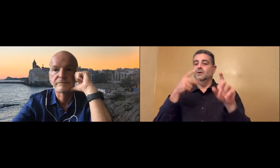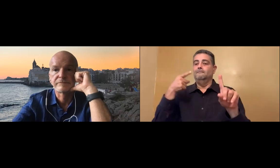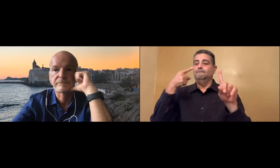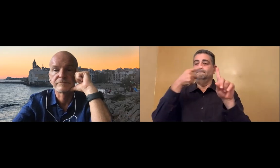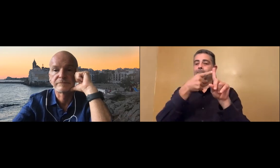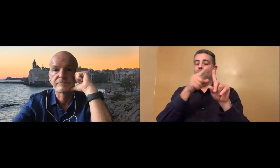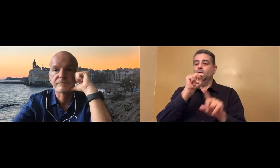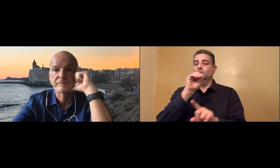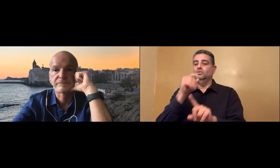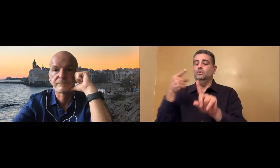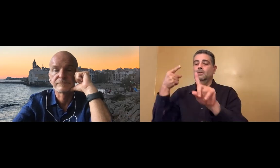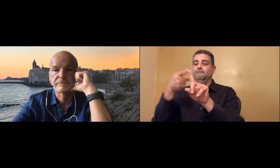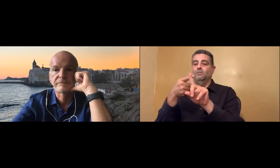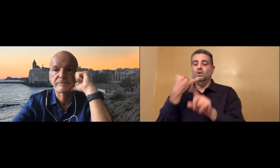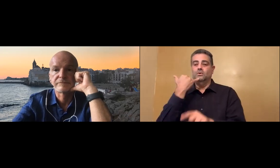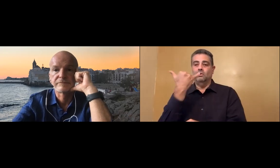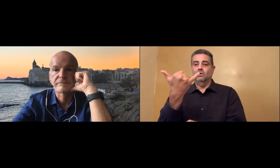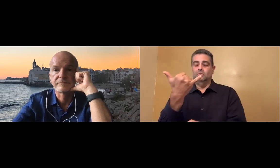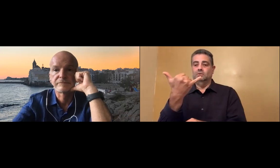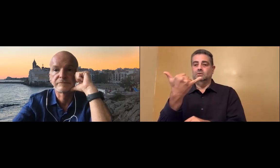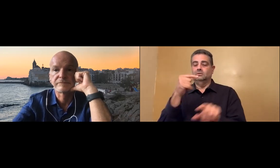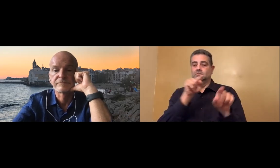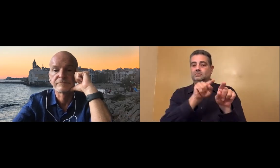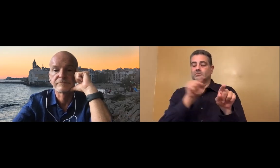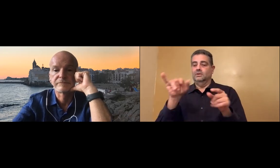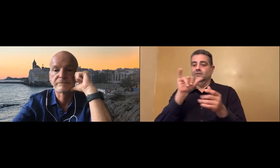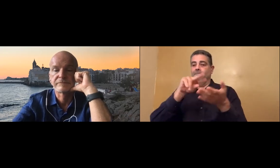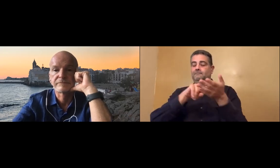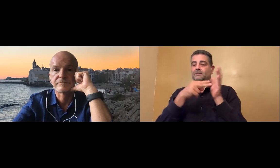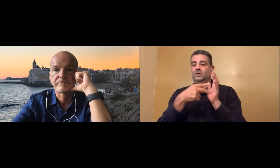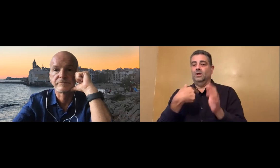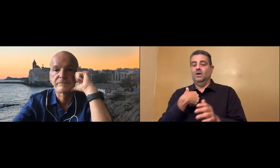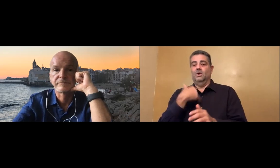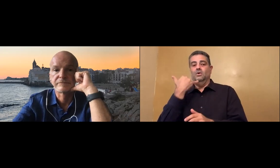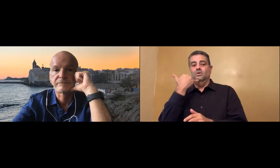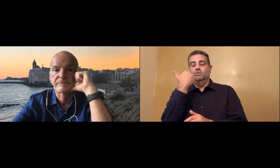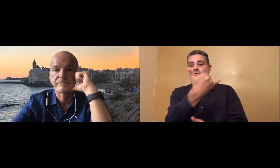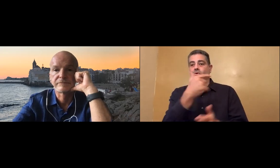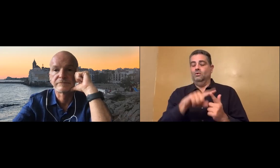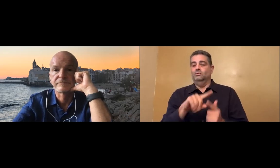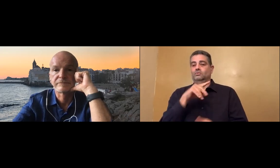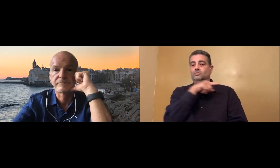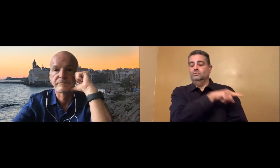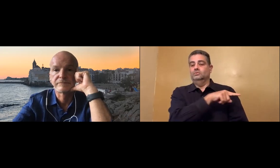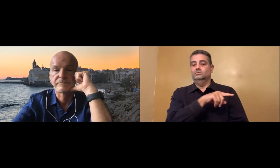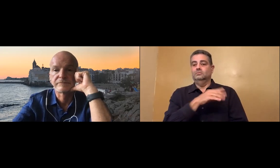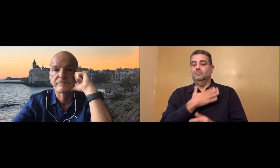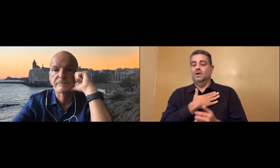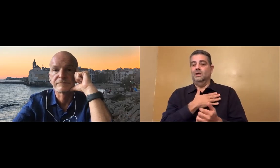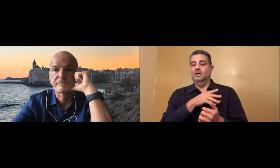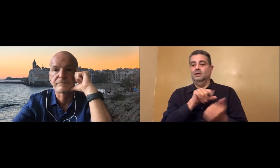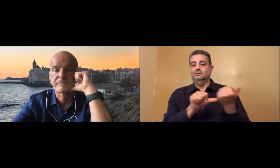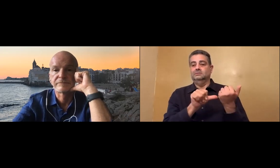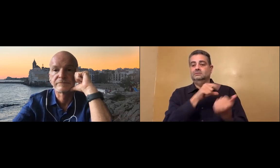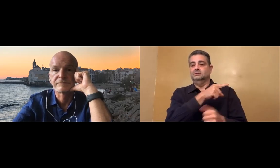receive calls on my own. What you just saw was an example of a point to point call. That means I just